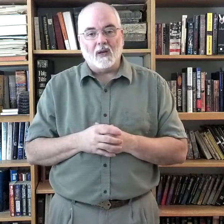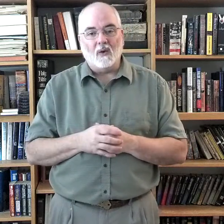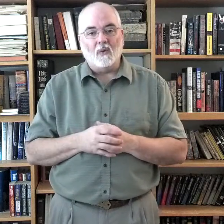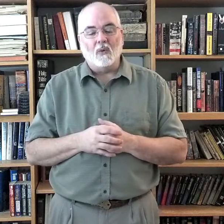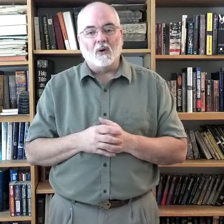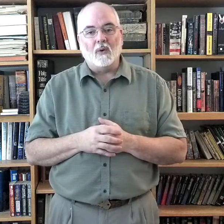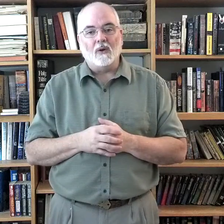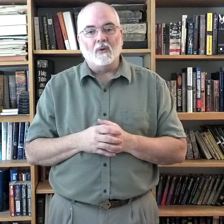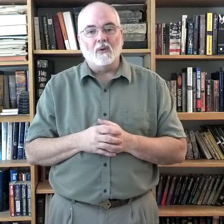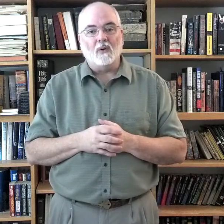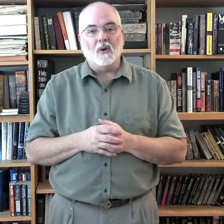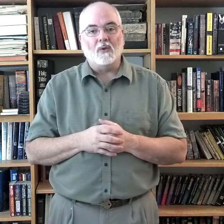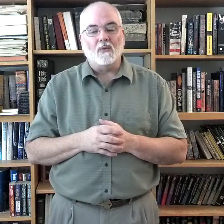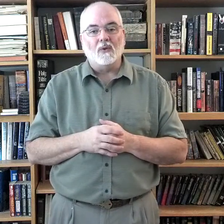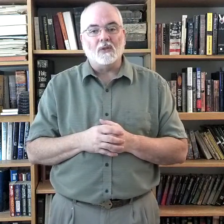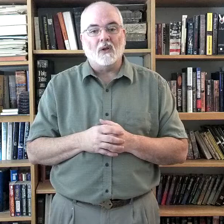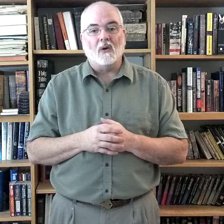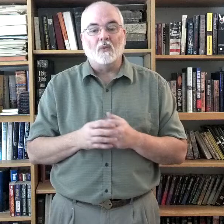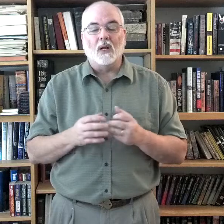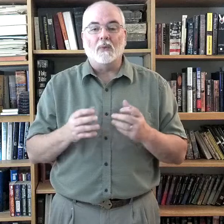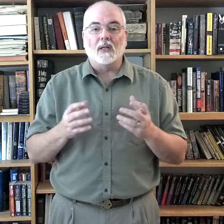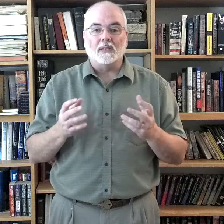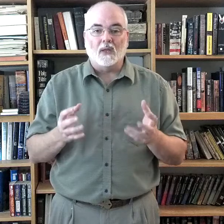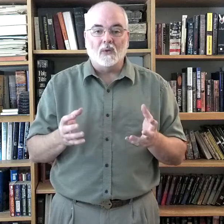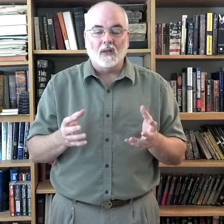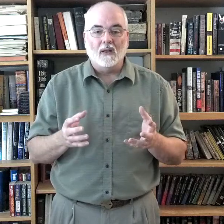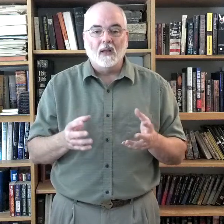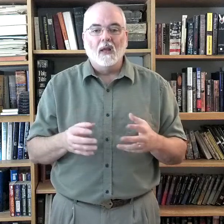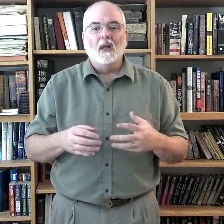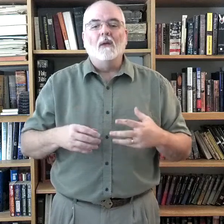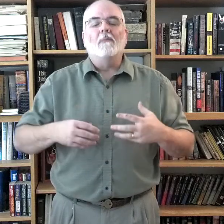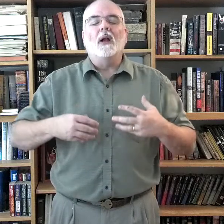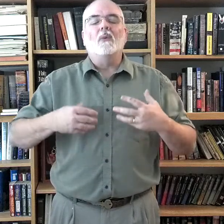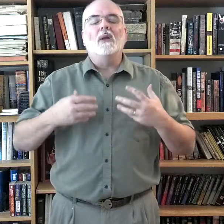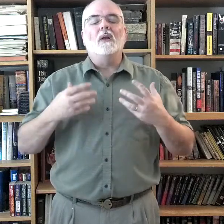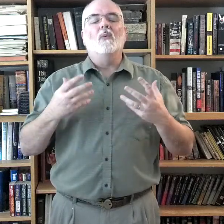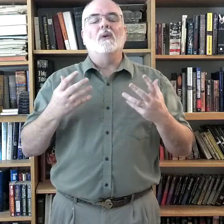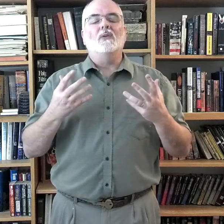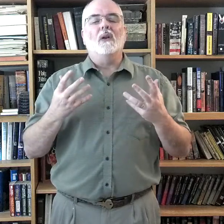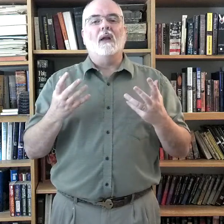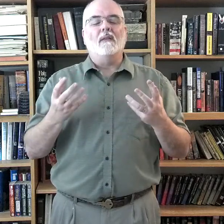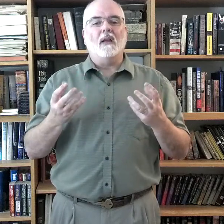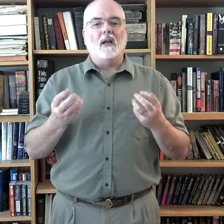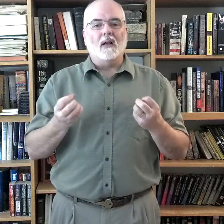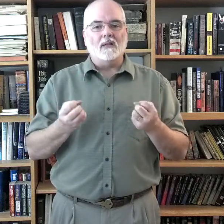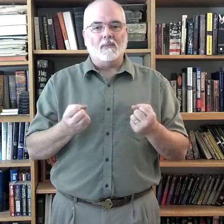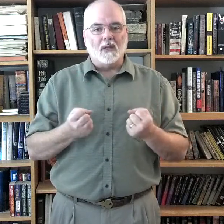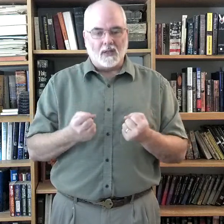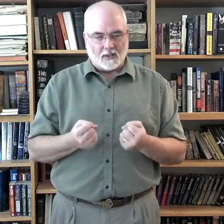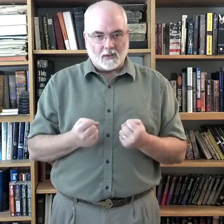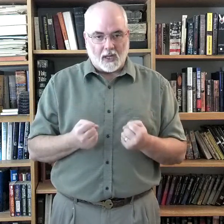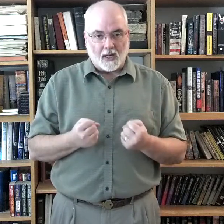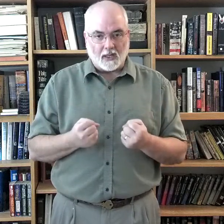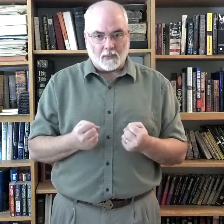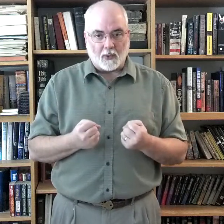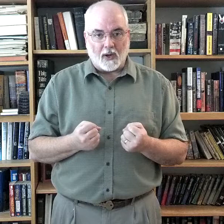we're going to go through the song really, really slowly. But I really want you to get the concept that it is a prayer.